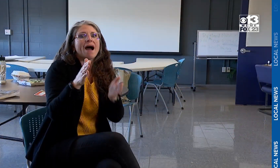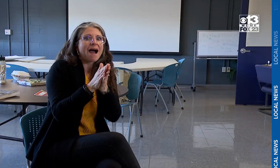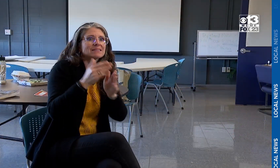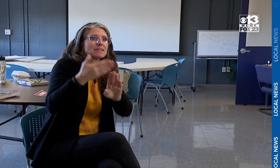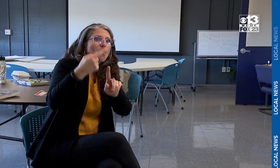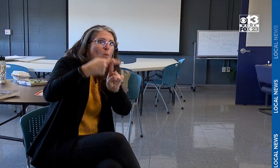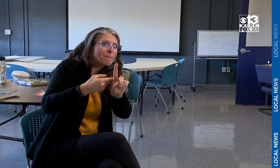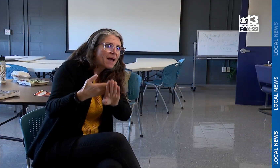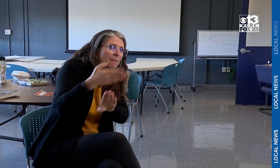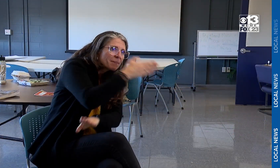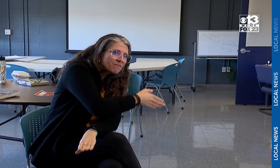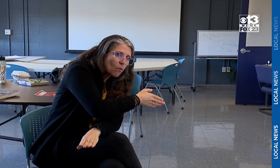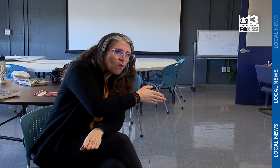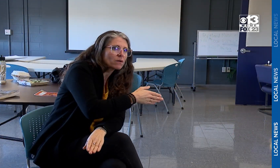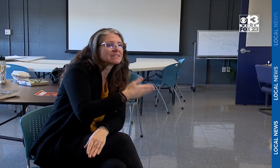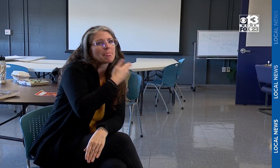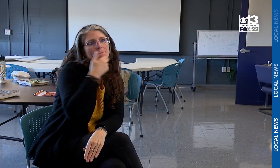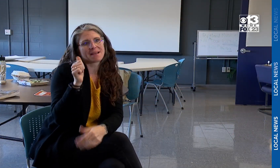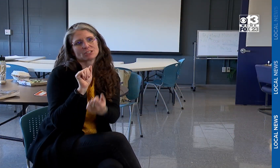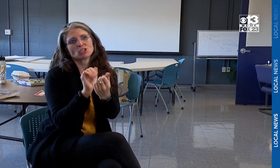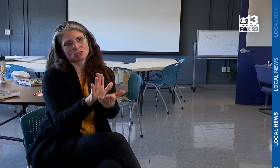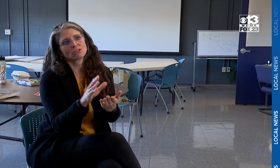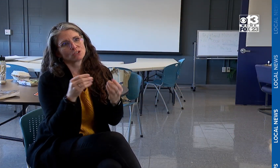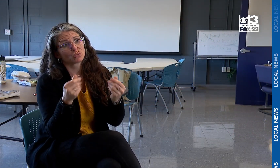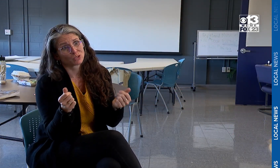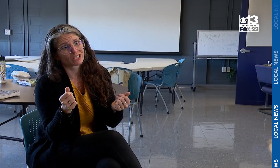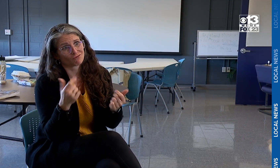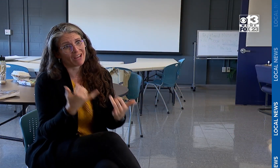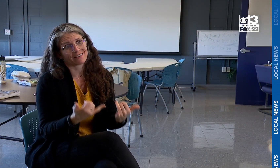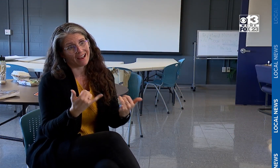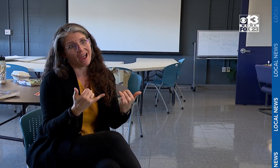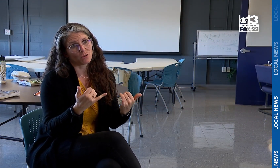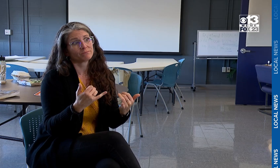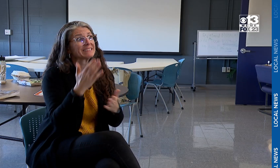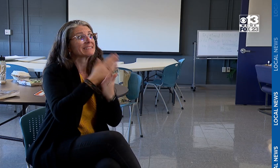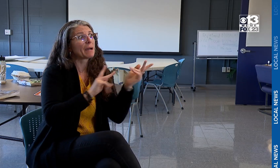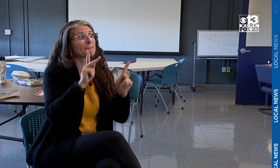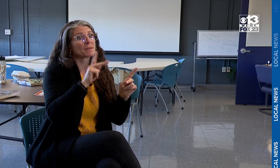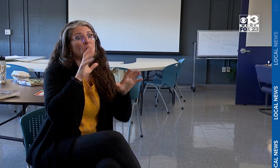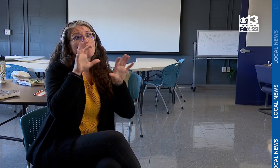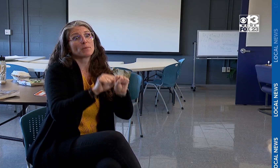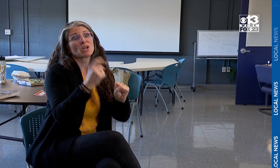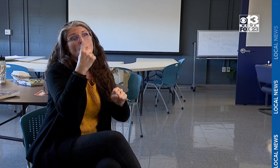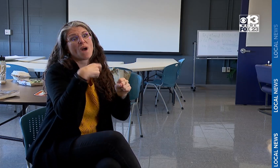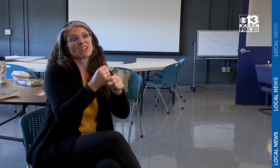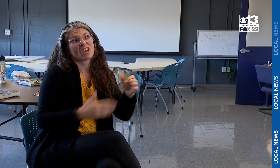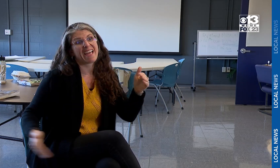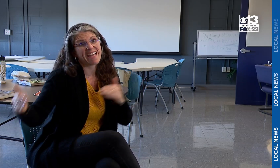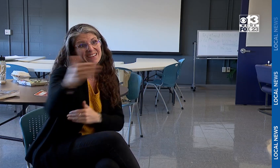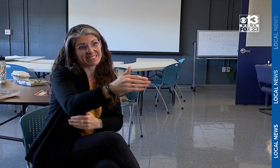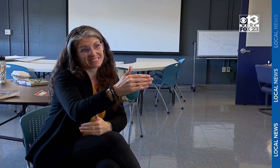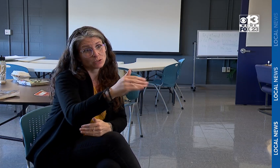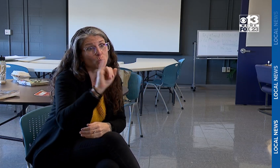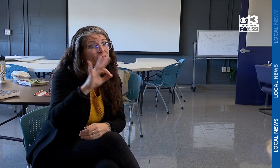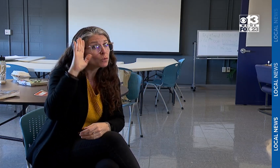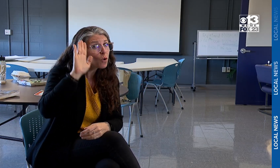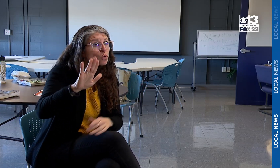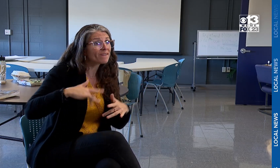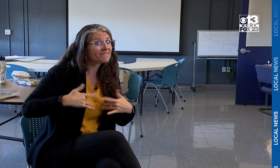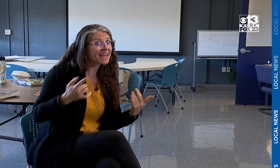supply. So make sure you're requesting interpreters a month in advance. know, that advance notice is your best opportunity right now. People